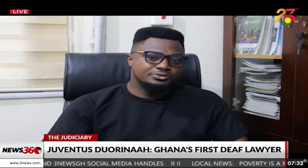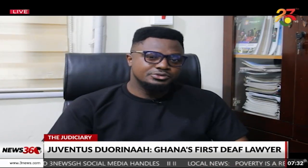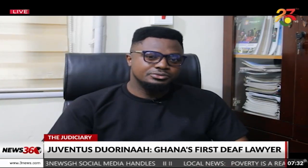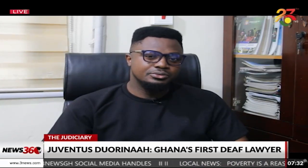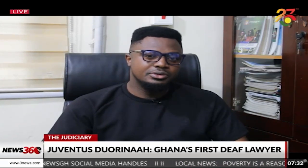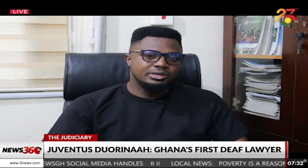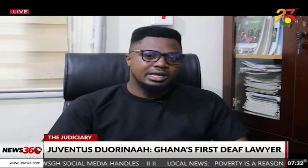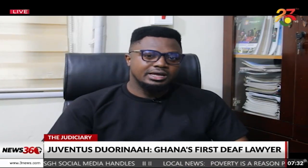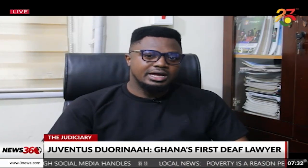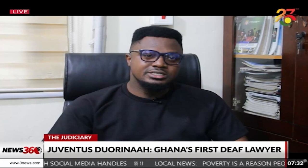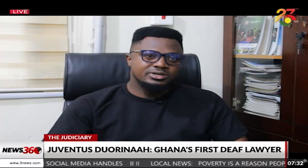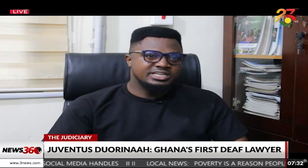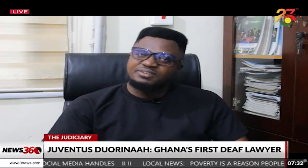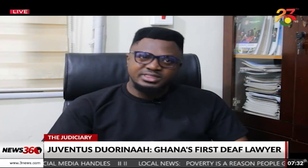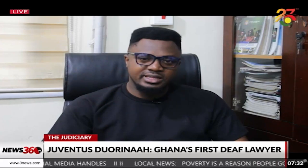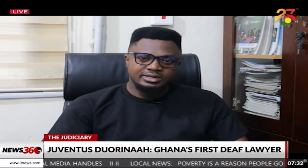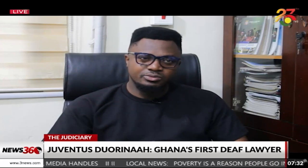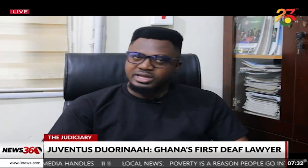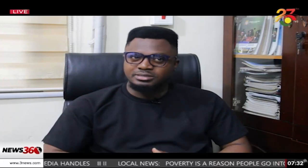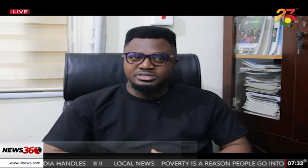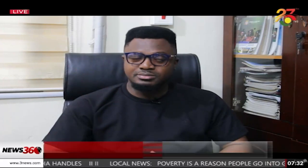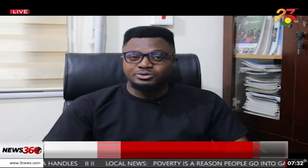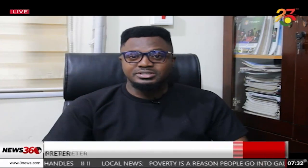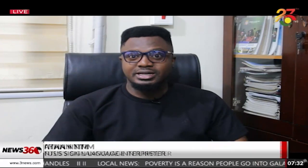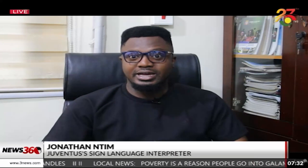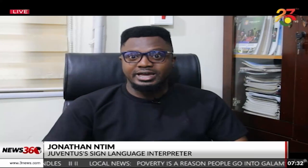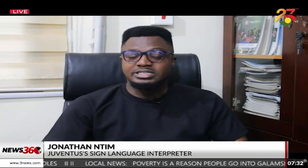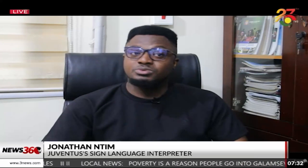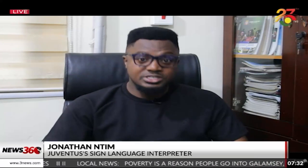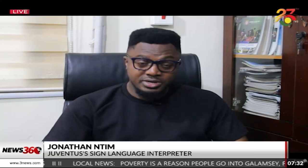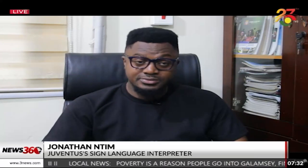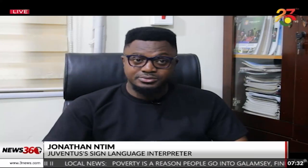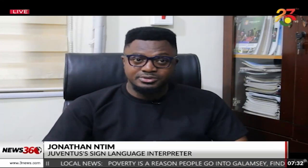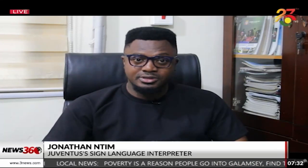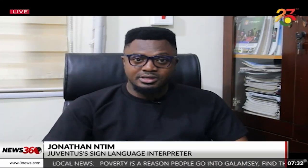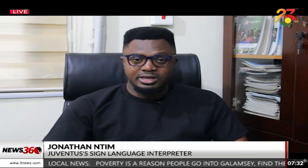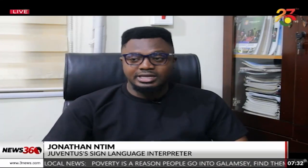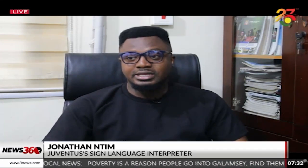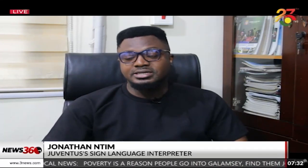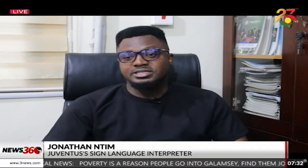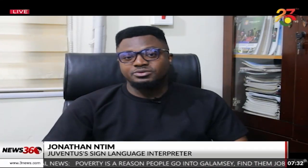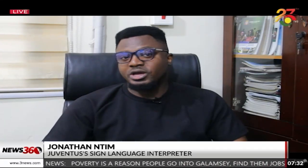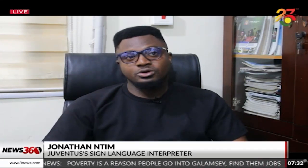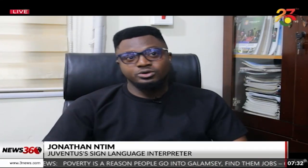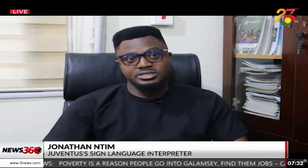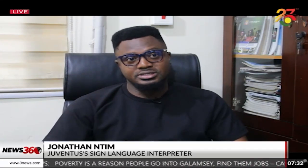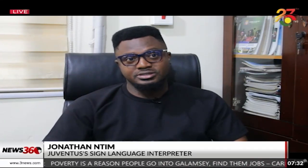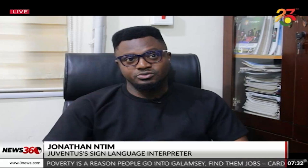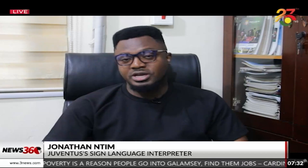to articulate everything that we are interpreting. Because it's really stressful. And the thing is that we are not lawyers. We have